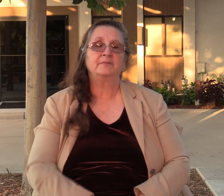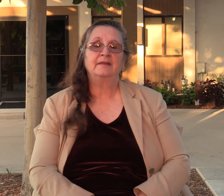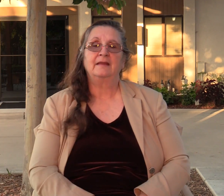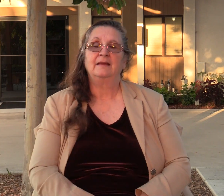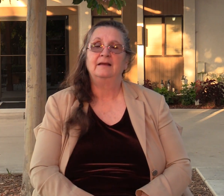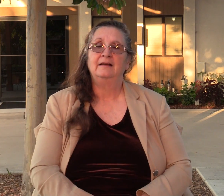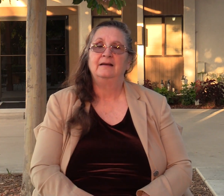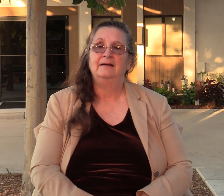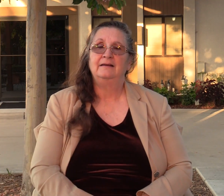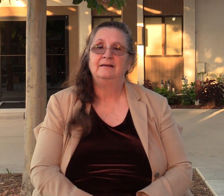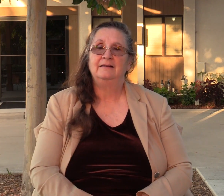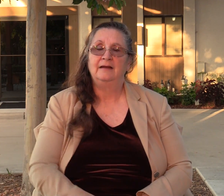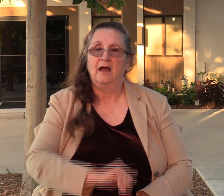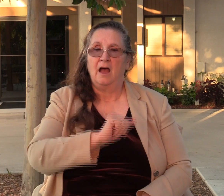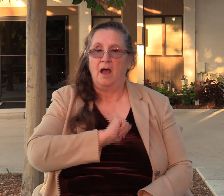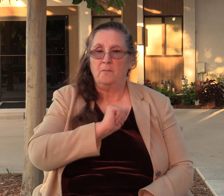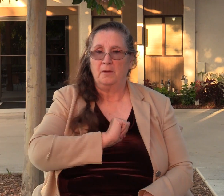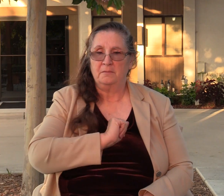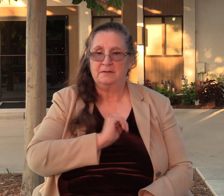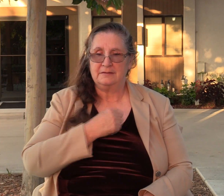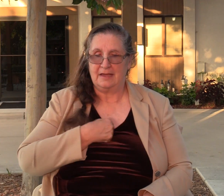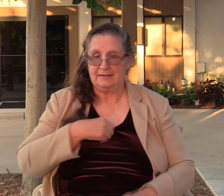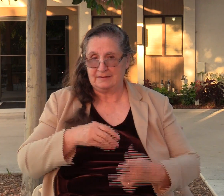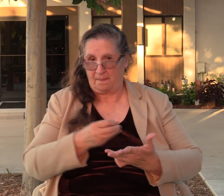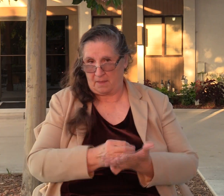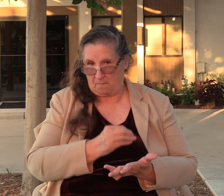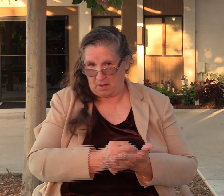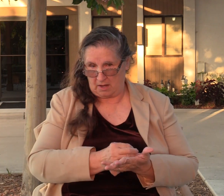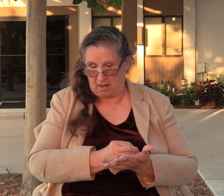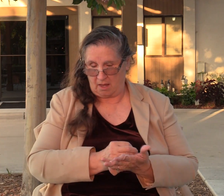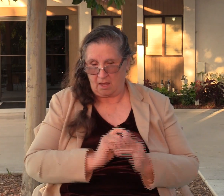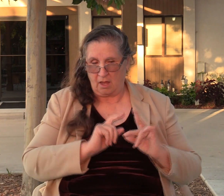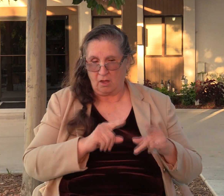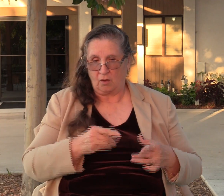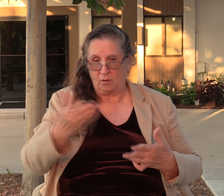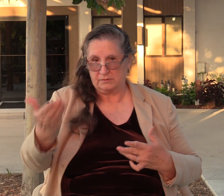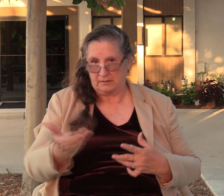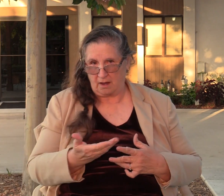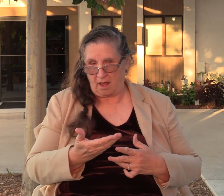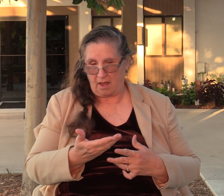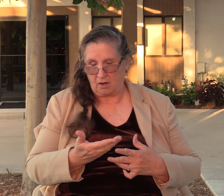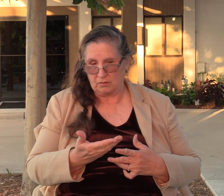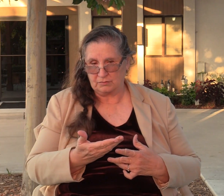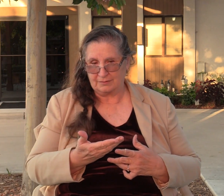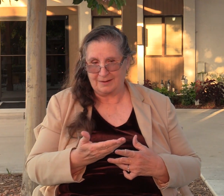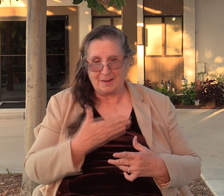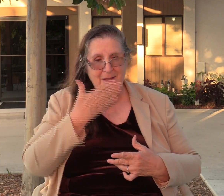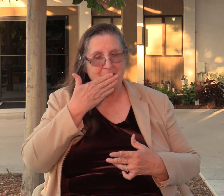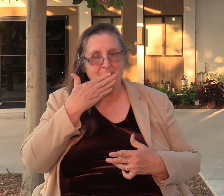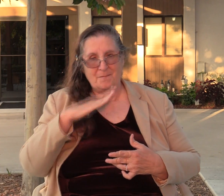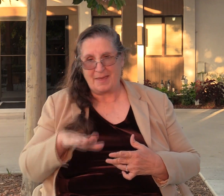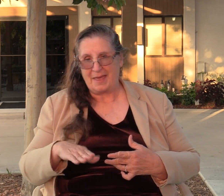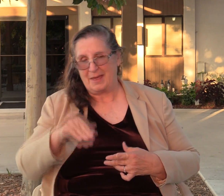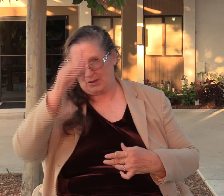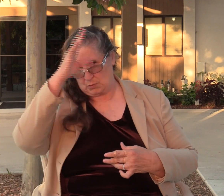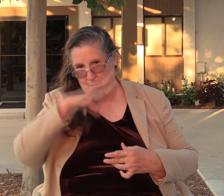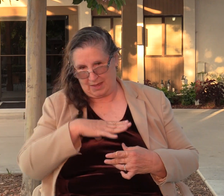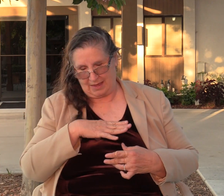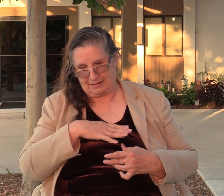And Abimelech takes this 70 shekels, and he goes out and he hires, you know, a bunch of bad guys, okay? Reckless men, we're